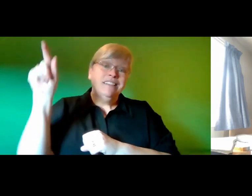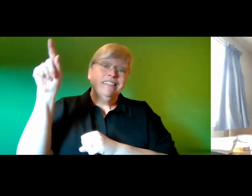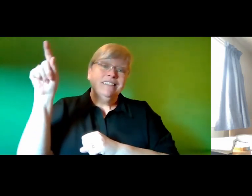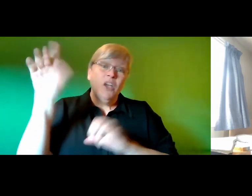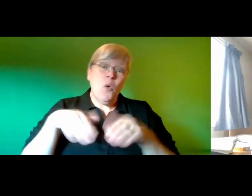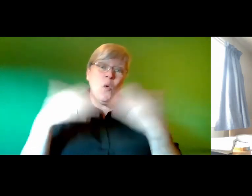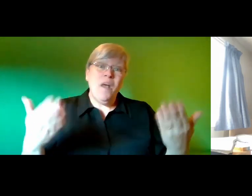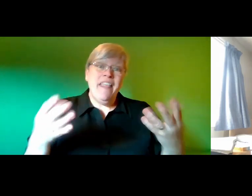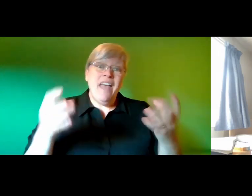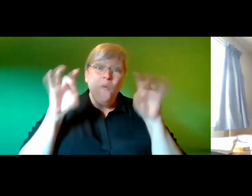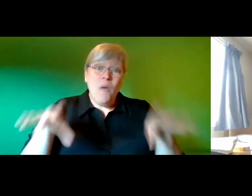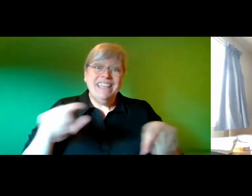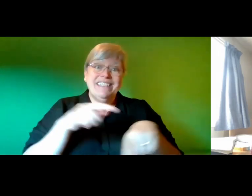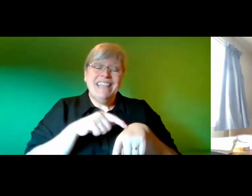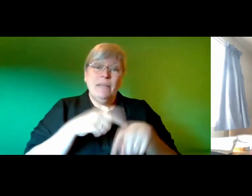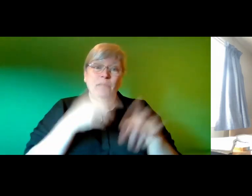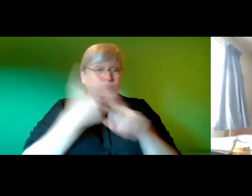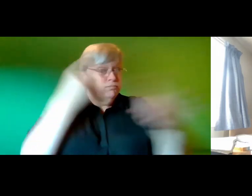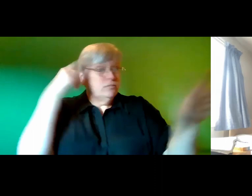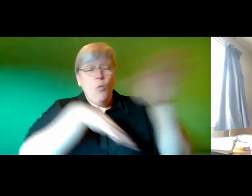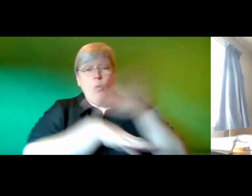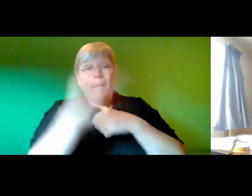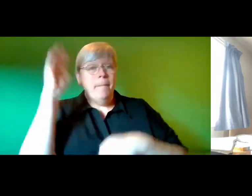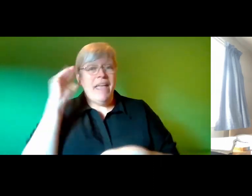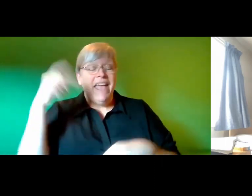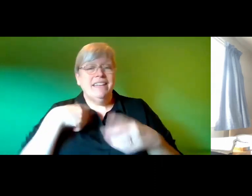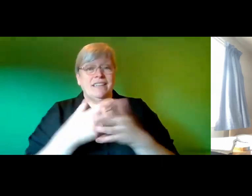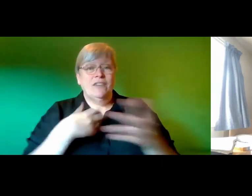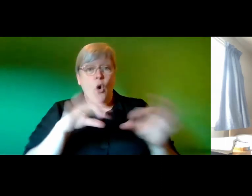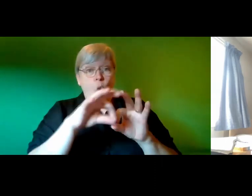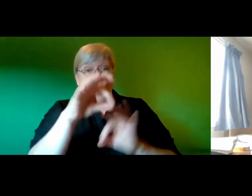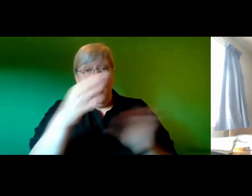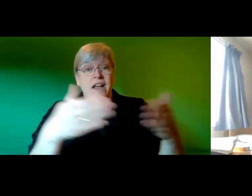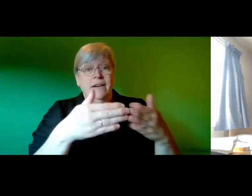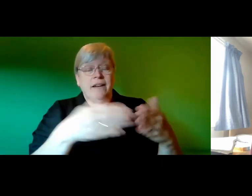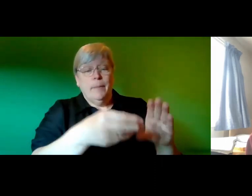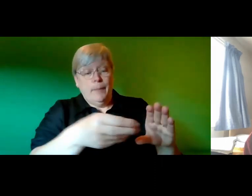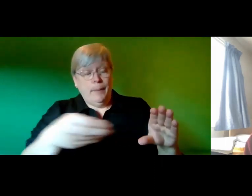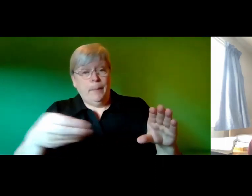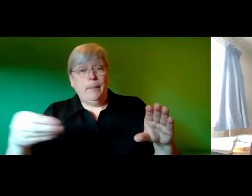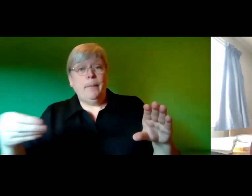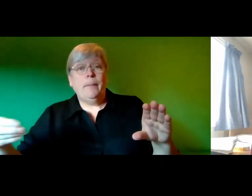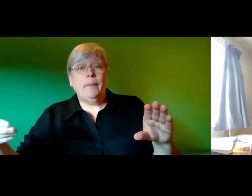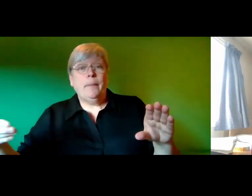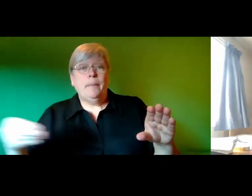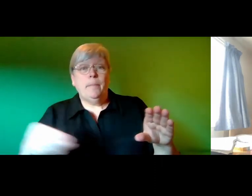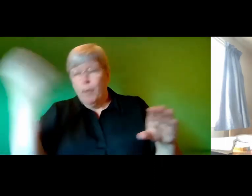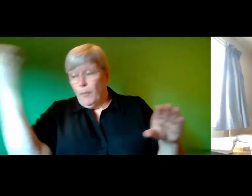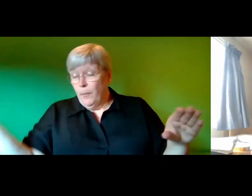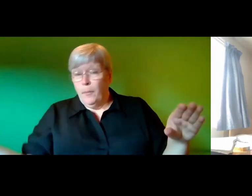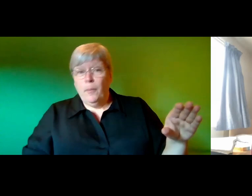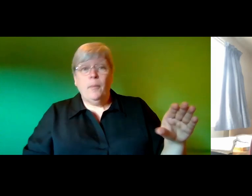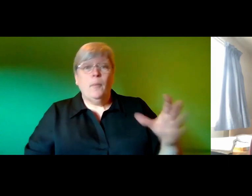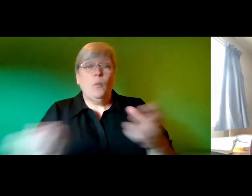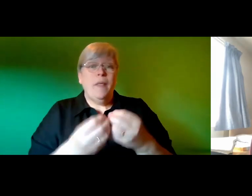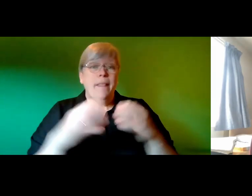a second I rush to my bed and grab the corner of my blankets I pull at them until they slide off the bed along with